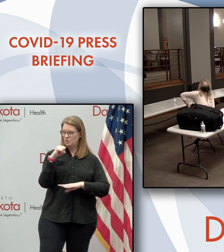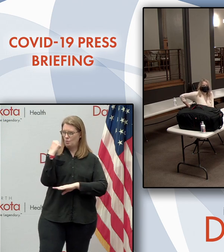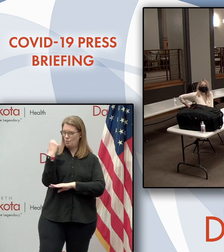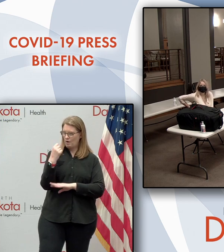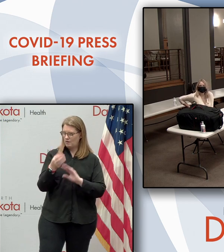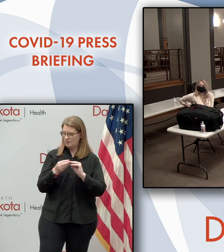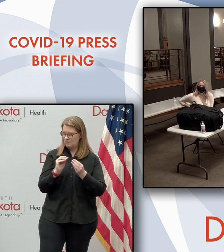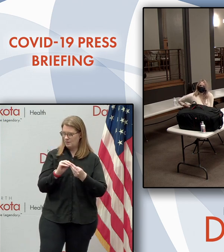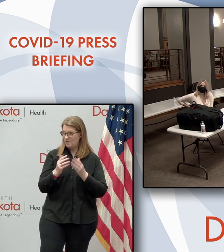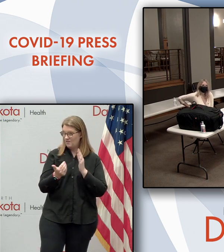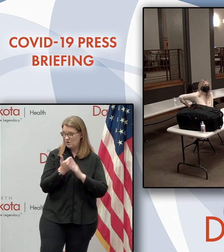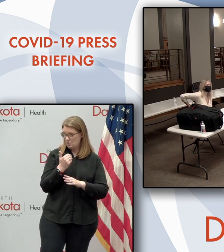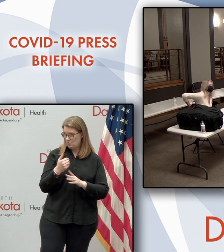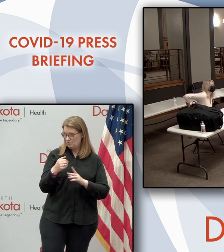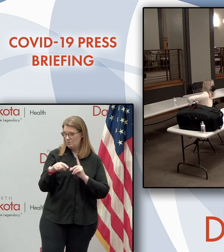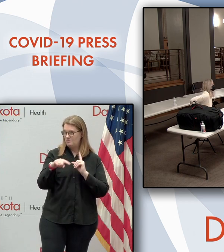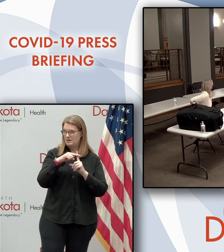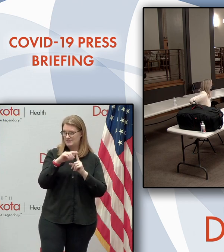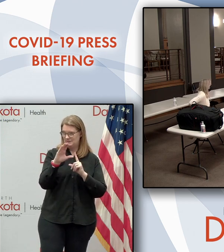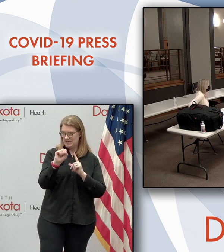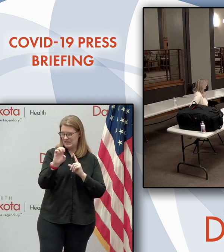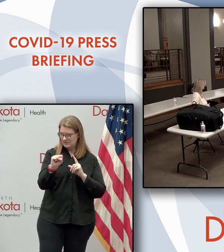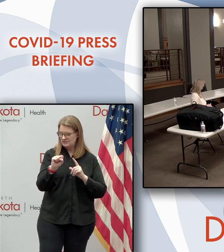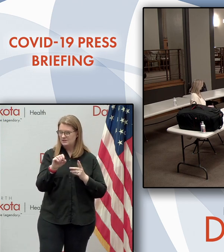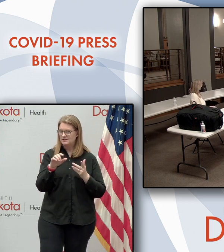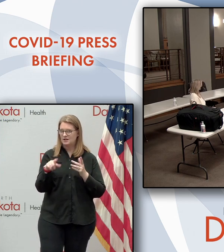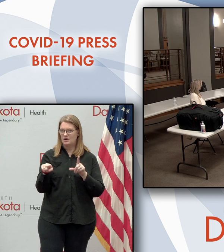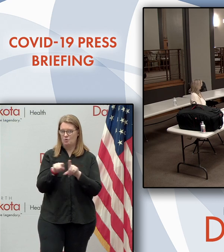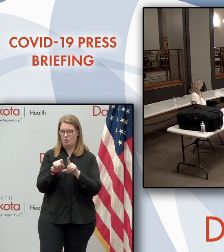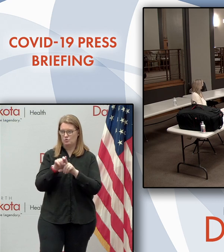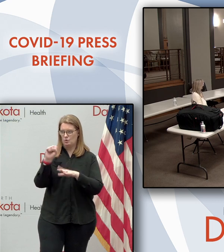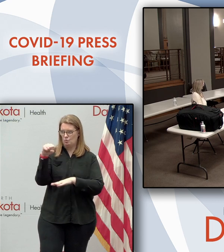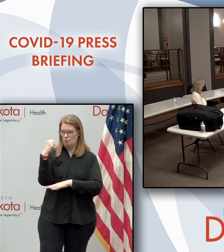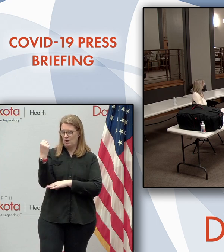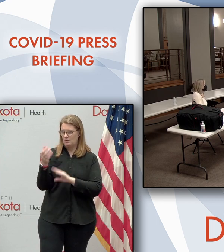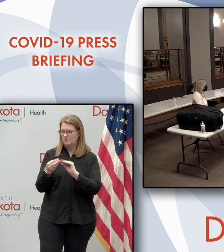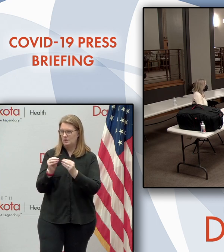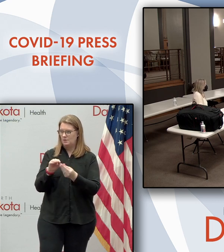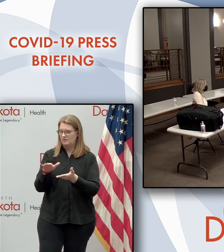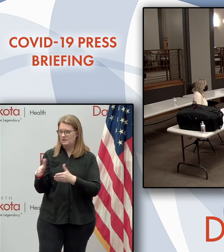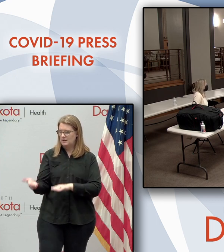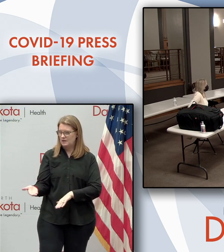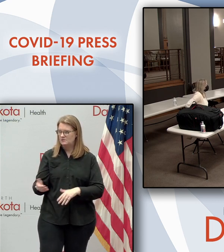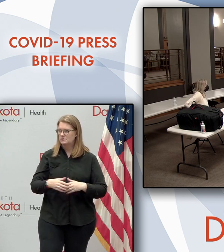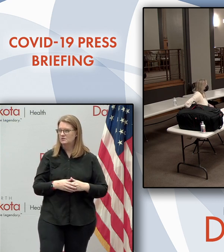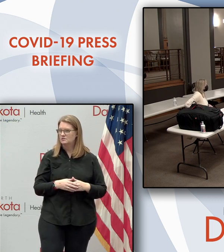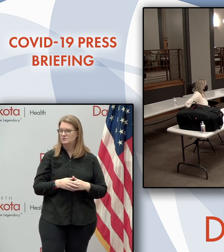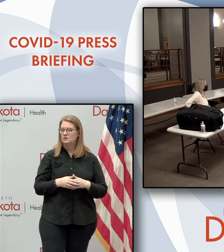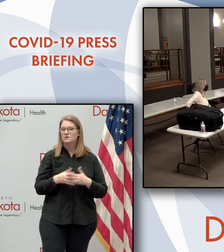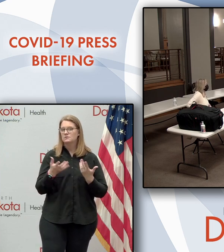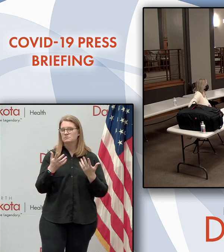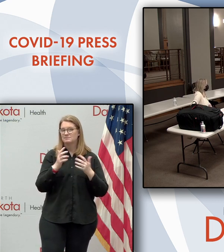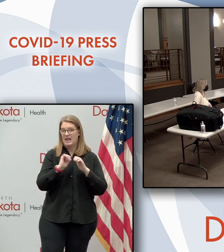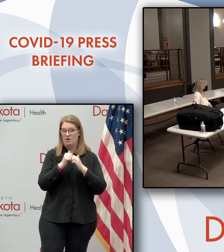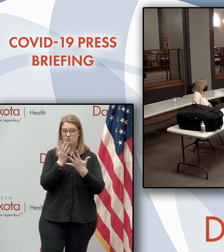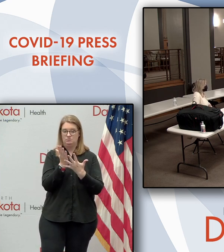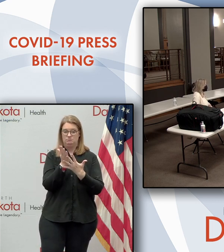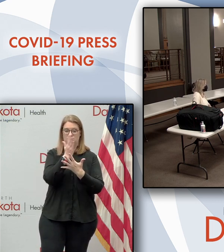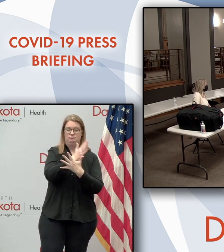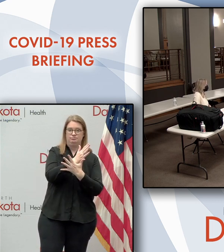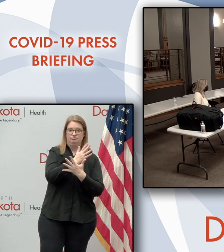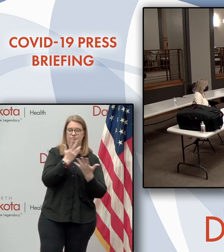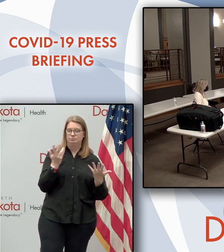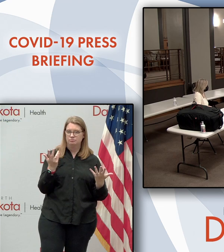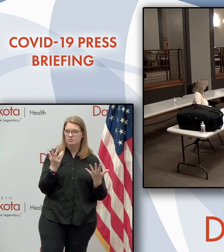of new COVID-19 cases and deaths. Uh, what would it take to do more than raise county risk levels, such as putting in a mask